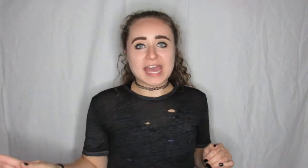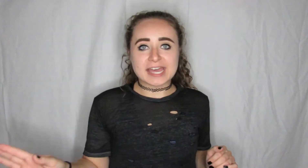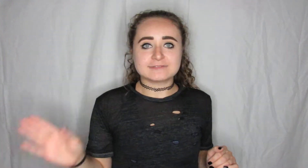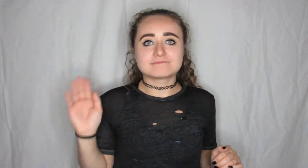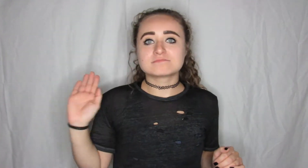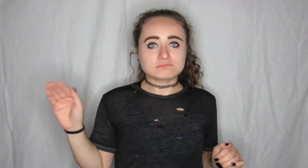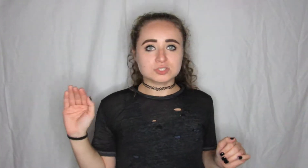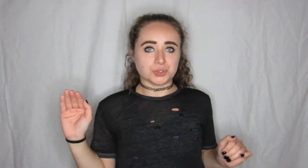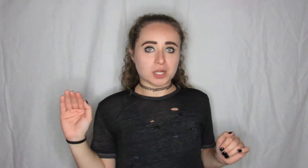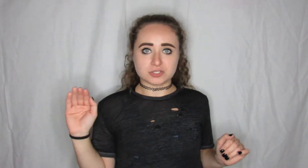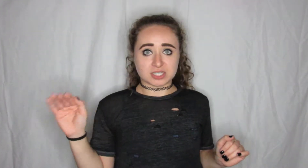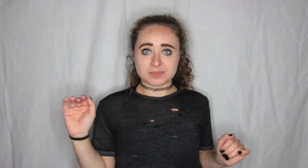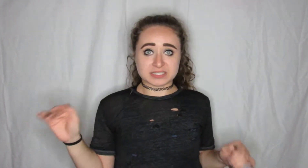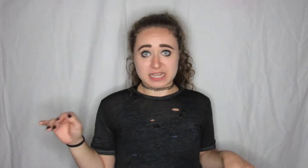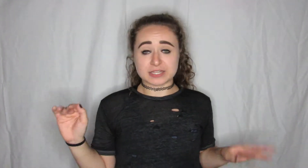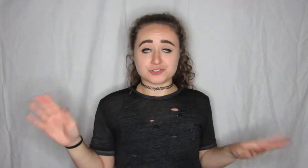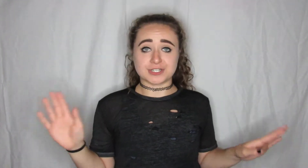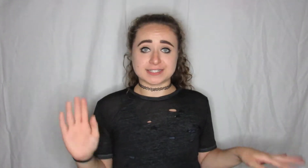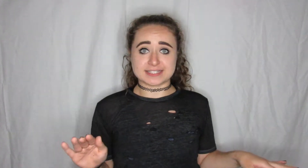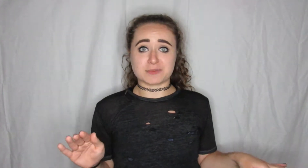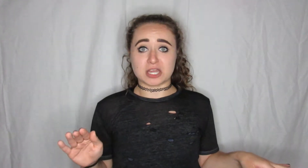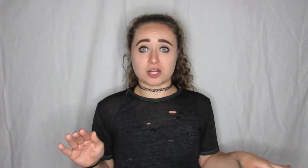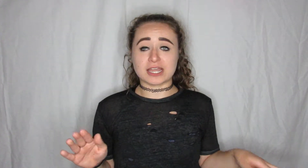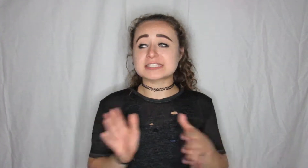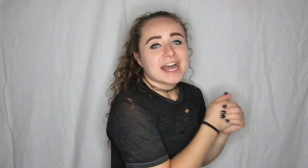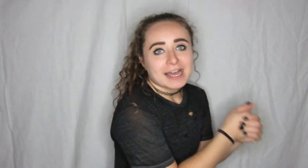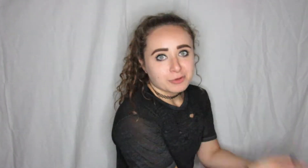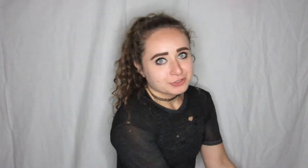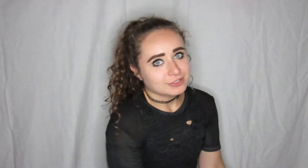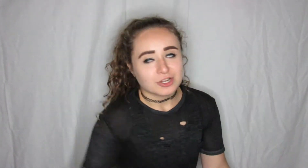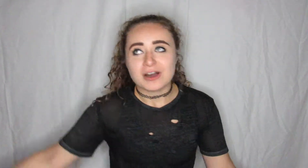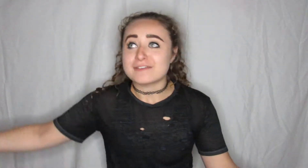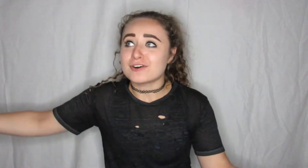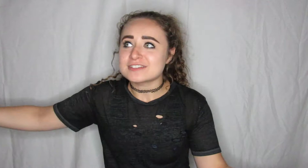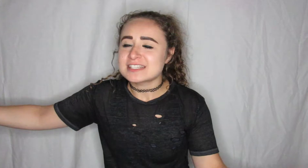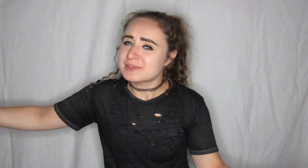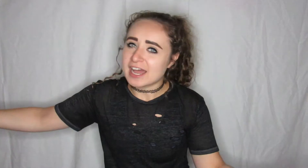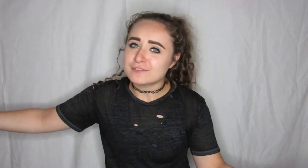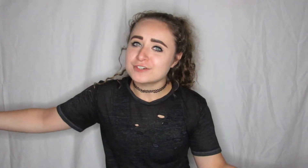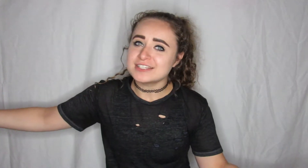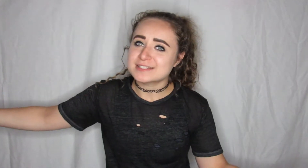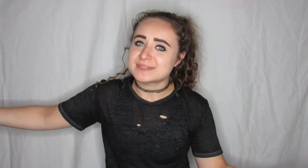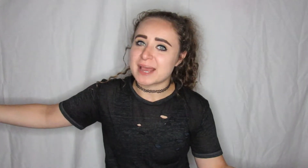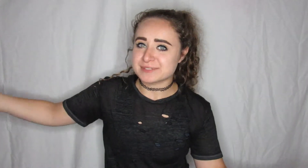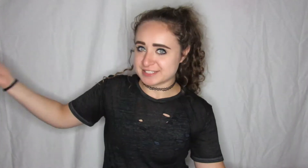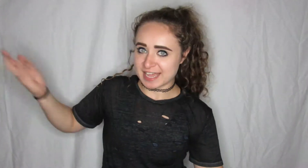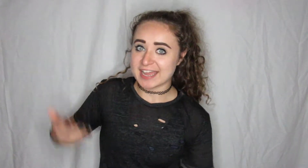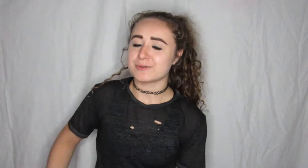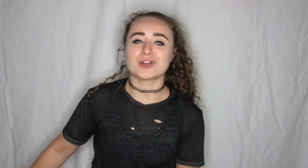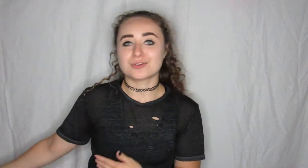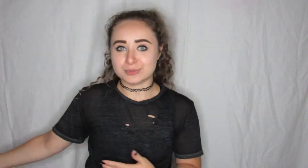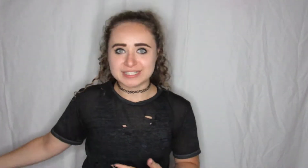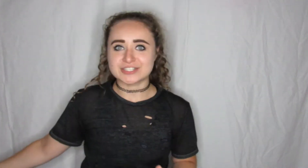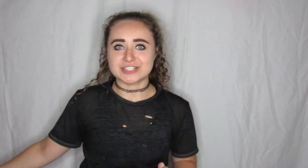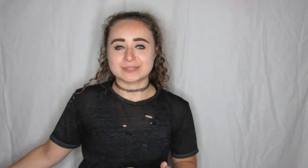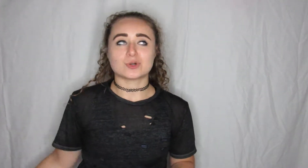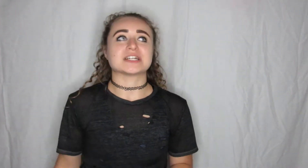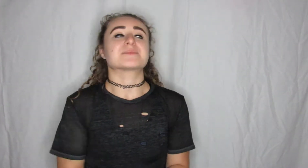had 200 something day streak on snapchat correct I would you know I fall asleep kind of early sometimes because I work really early in the morning